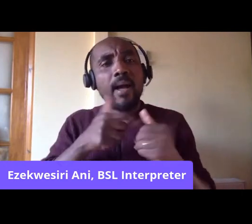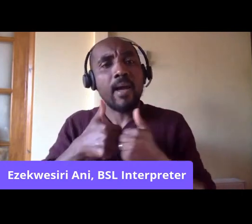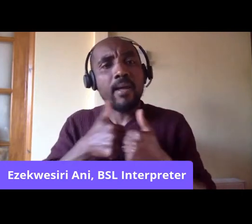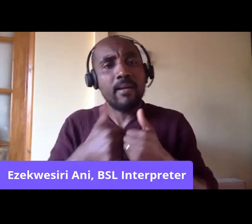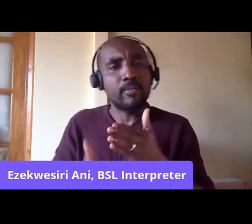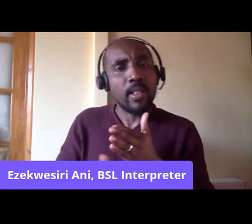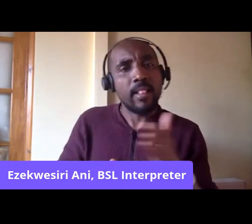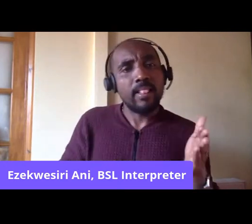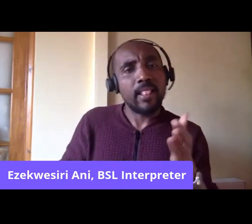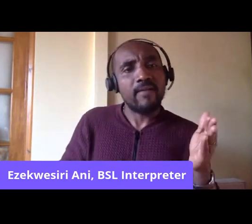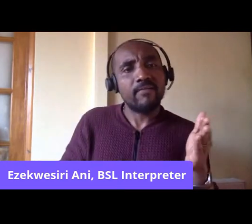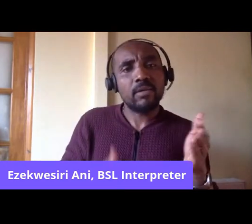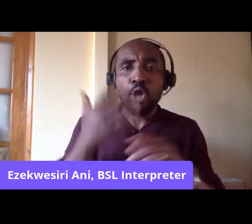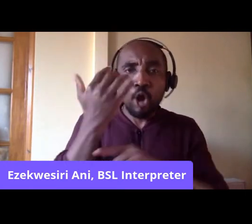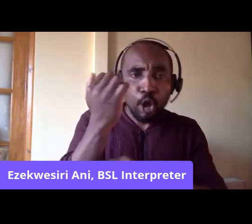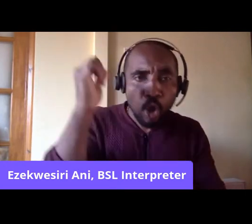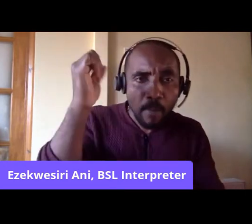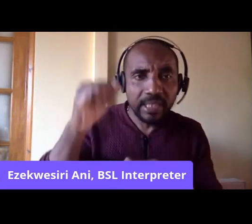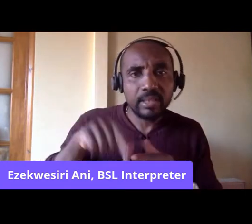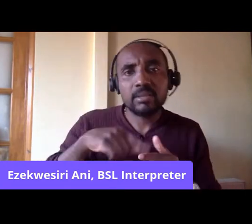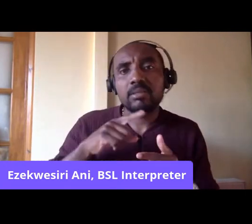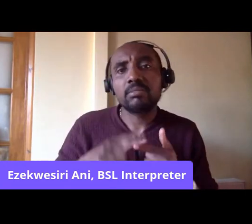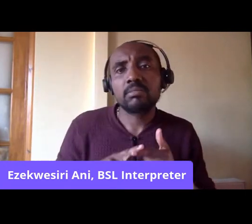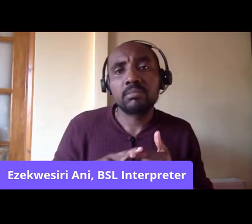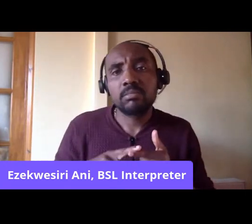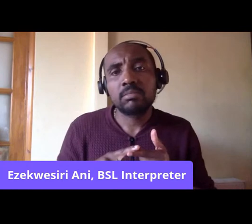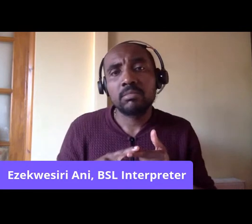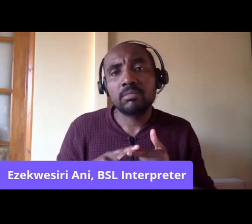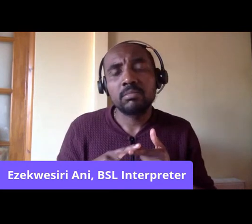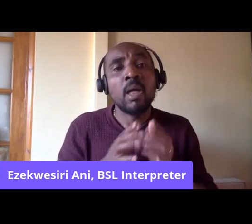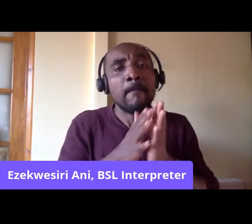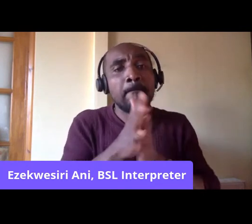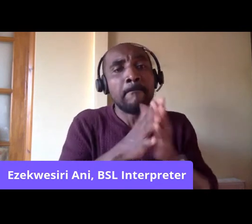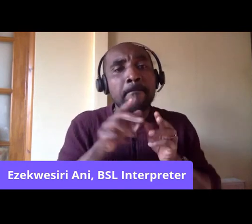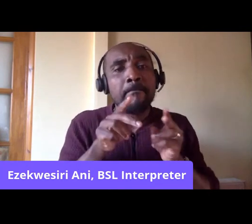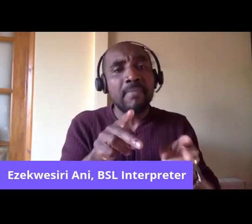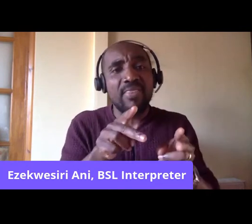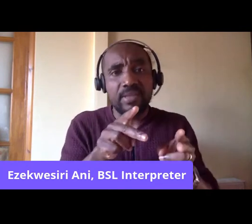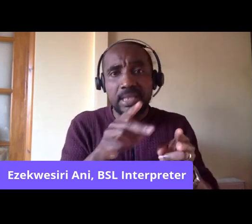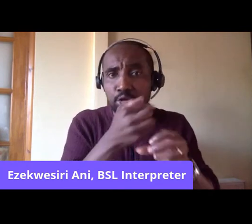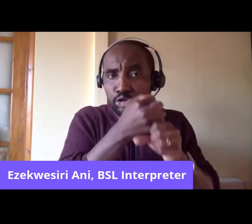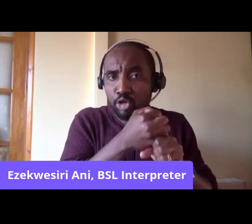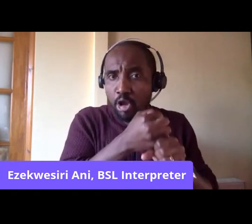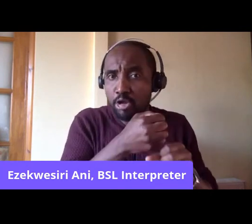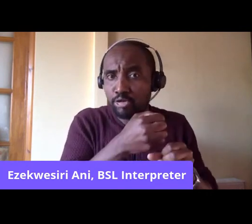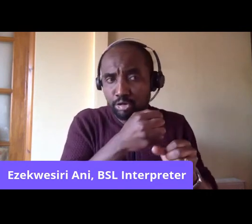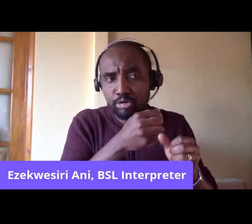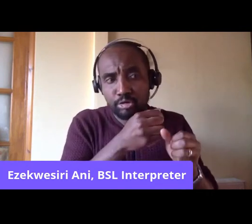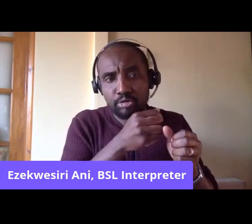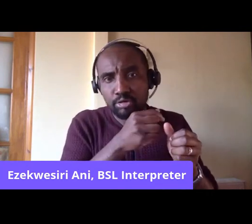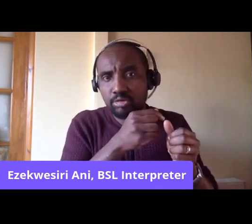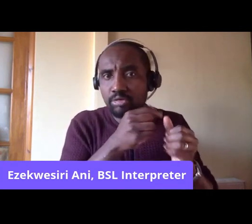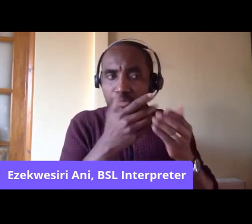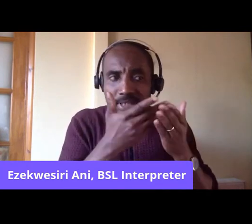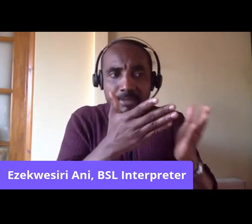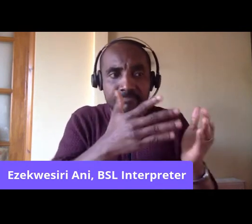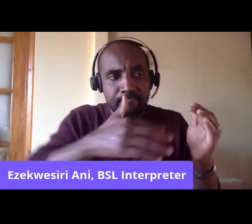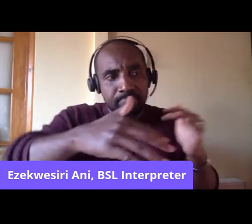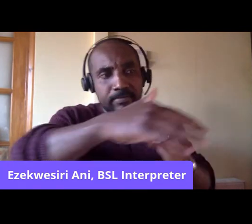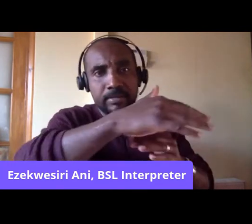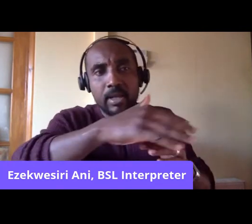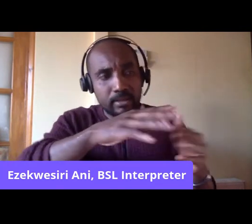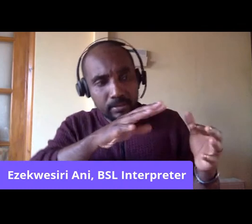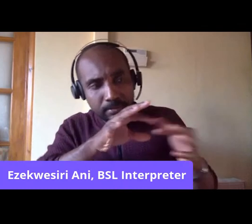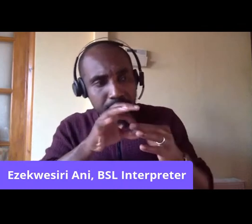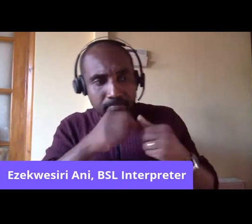some communists and some Methodists in the wider community